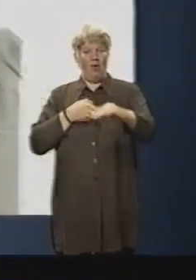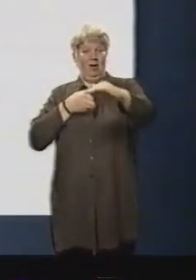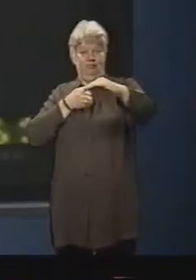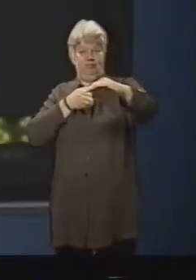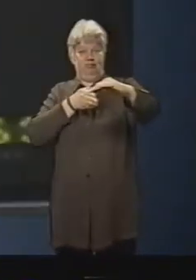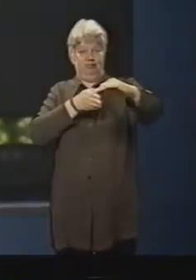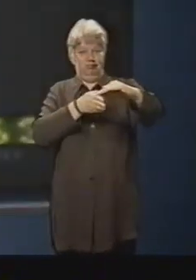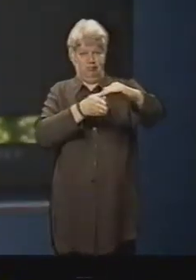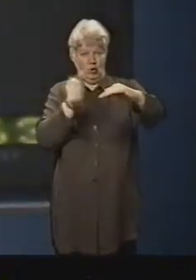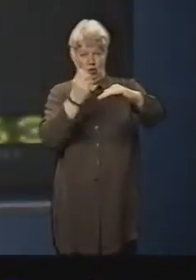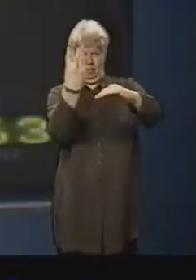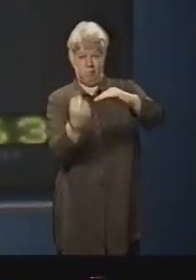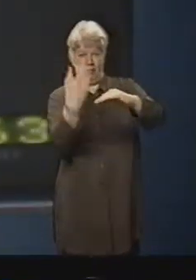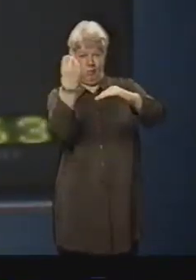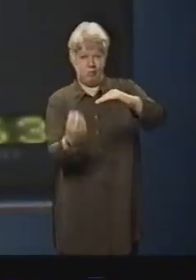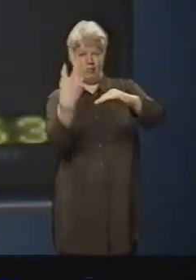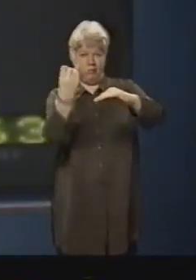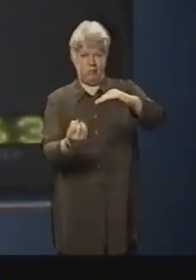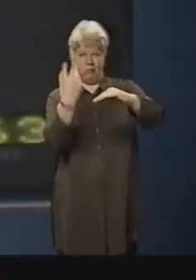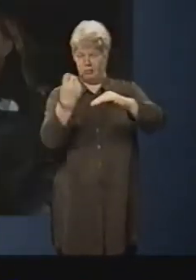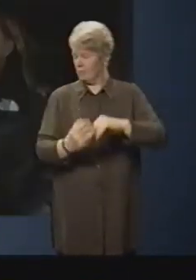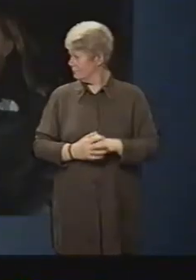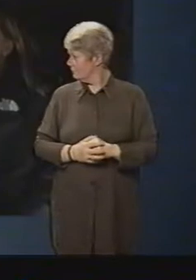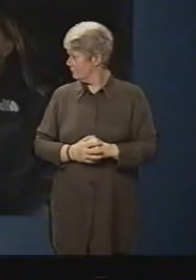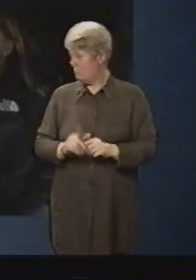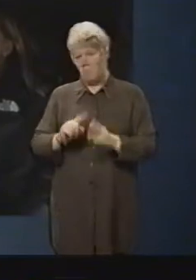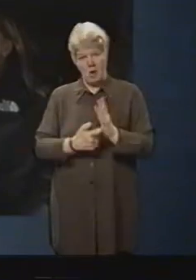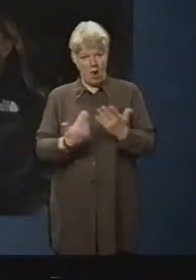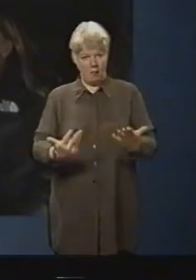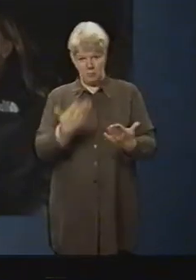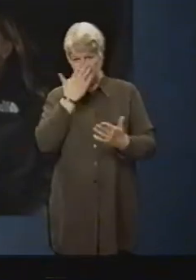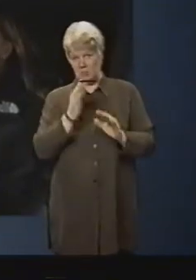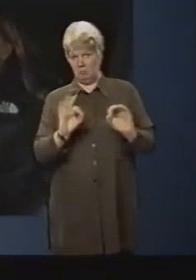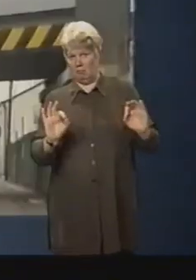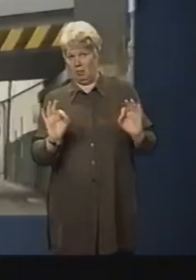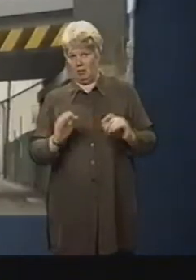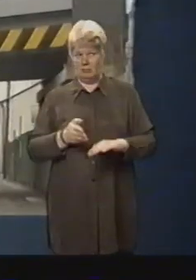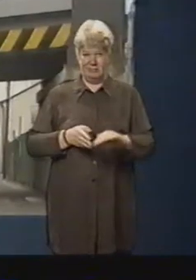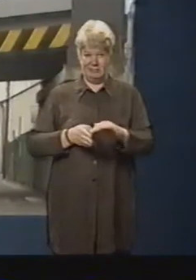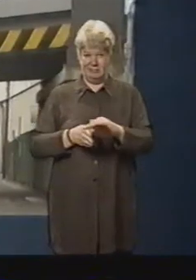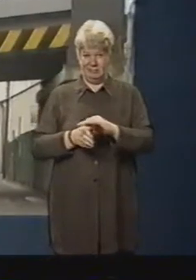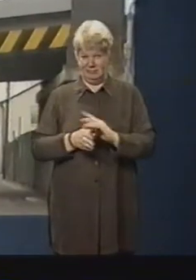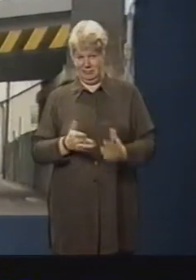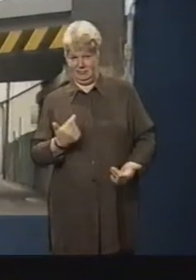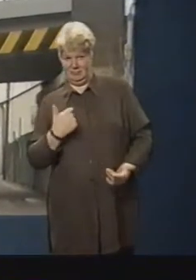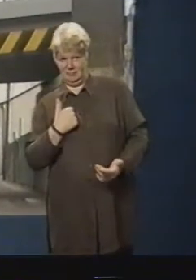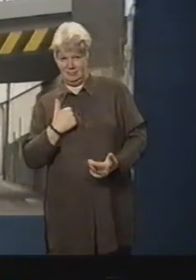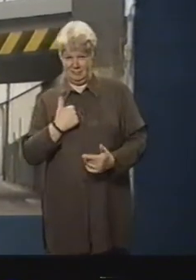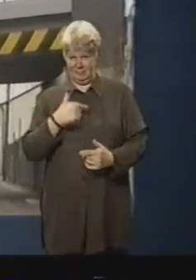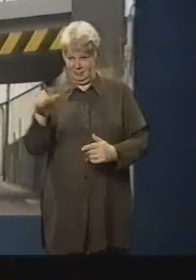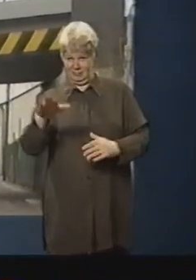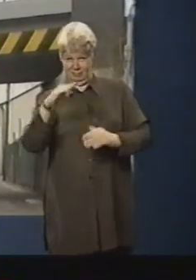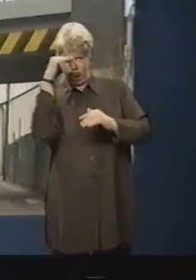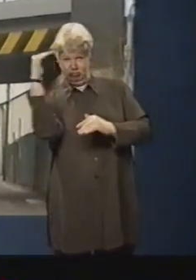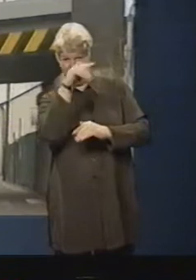frequently these warnings should come. But for the moment, all is quiet. So there's our first bridge ahead, Jimmy.